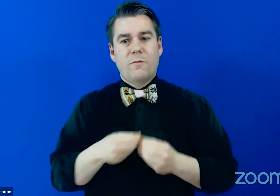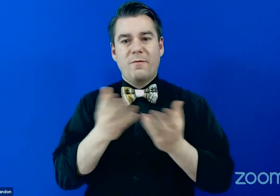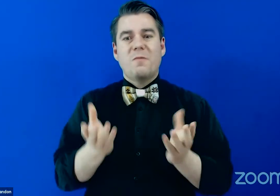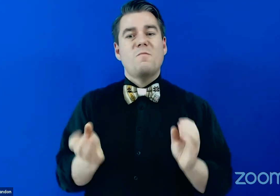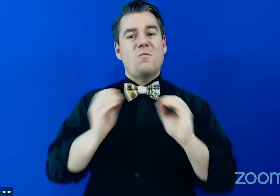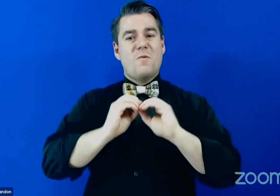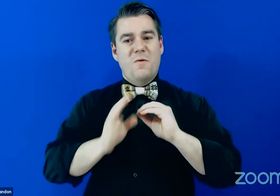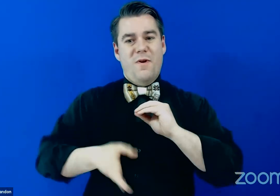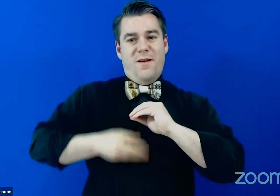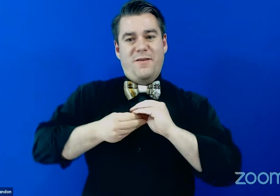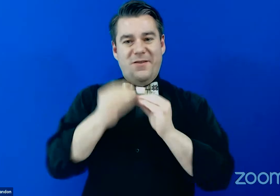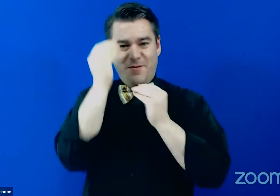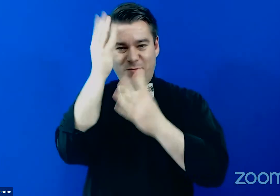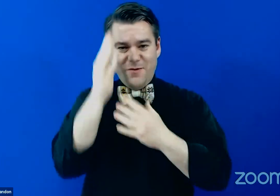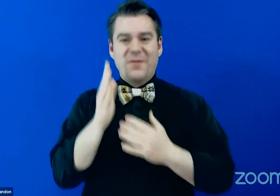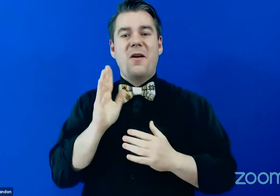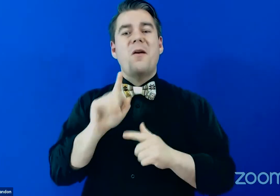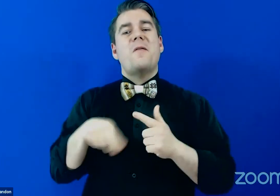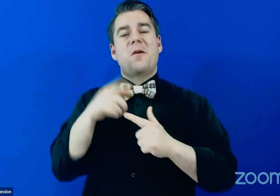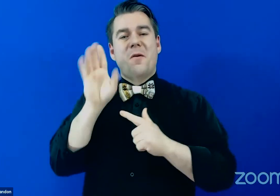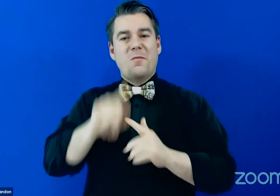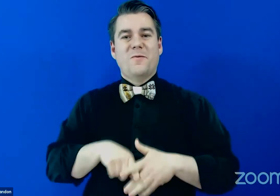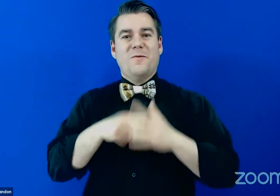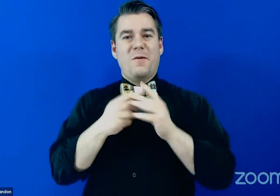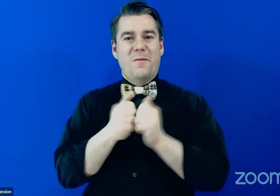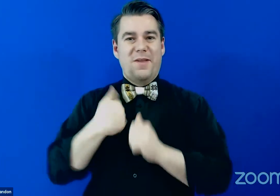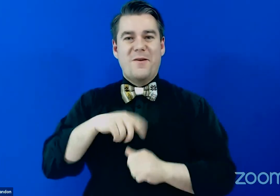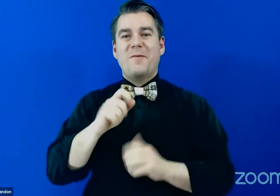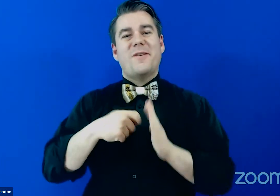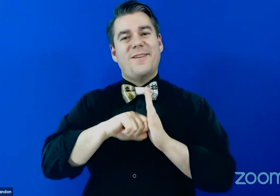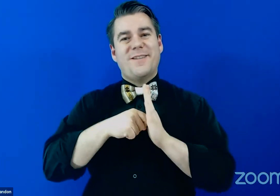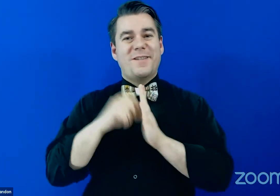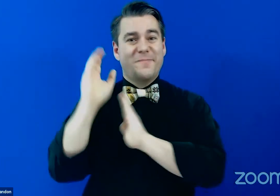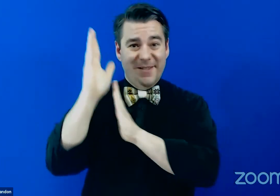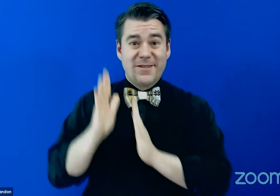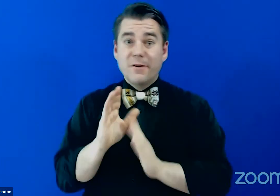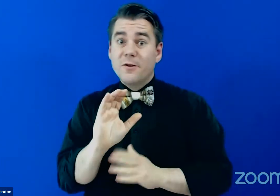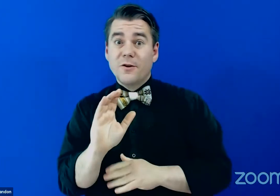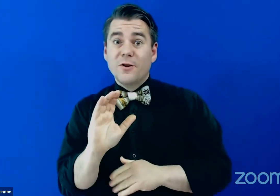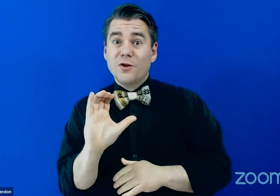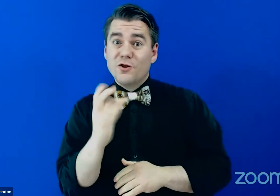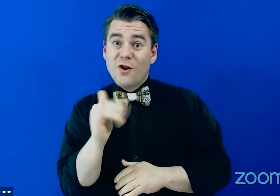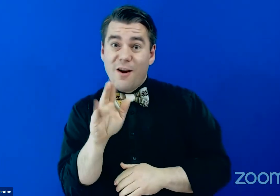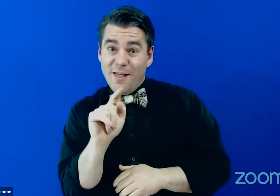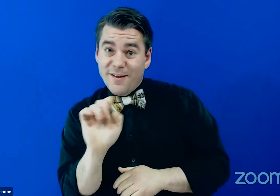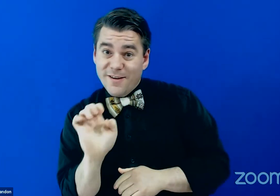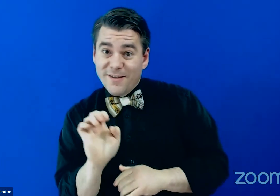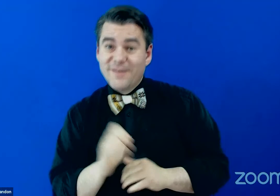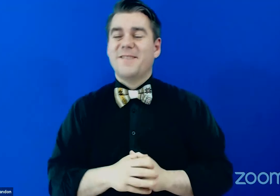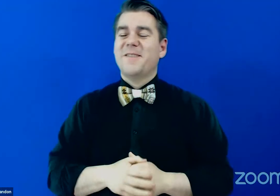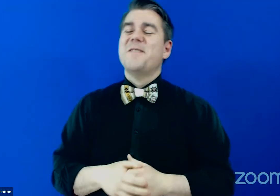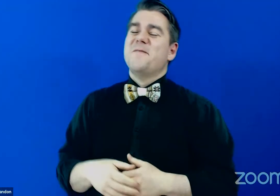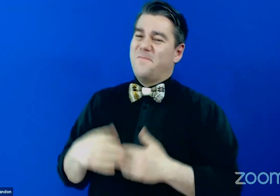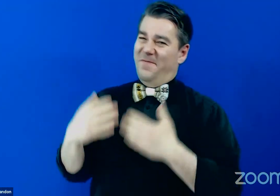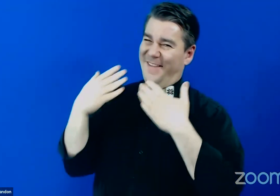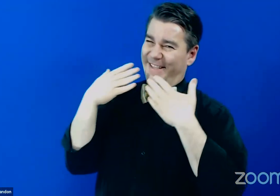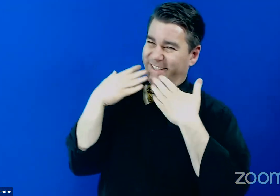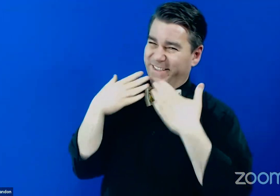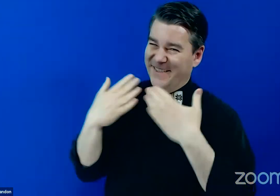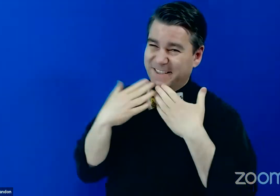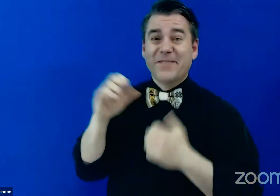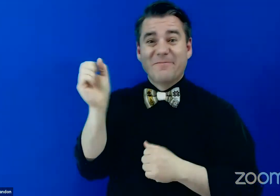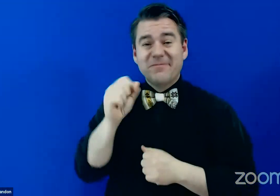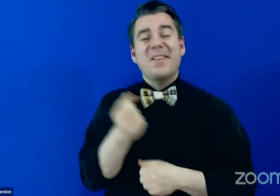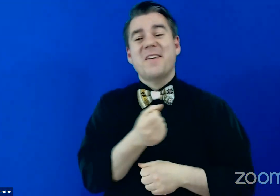and then we'll kick it off with our key presenters. So, Charlotte. Yeah, thank you. So just a few